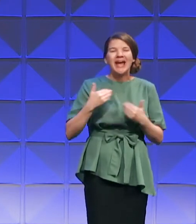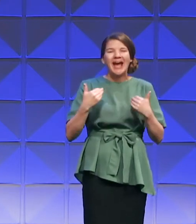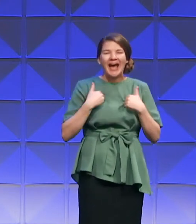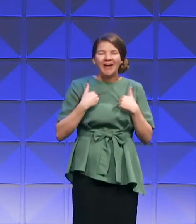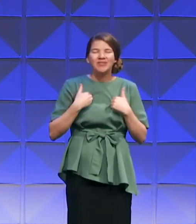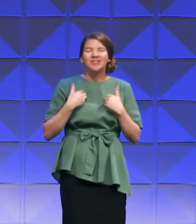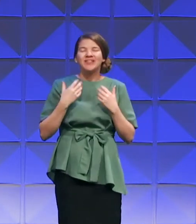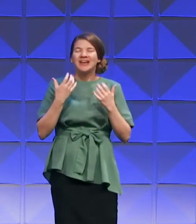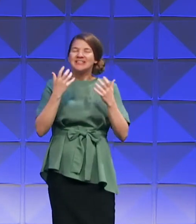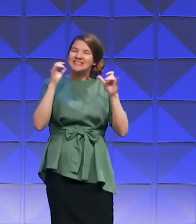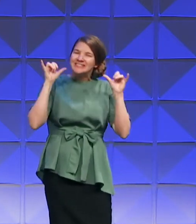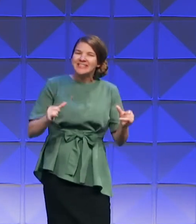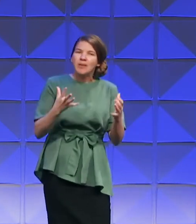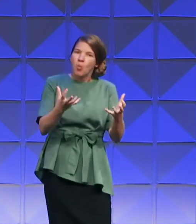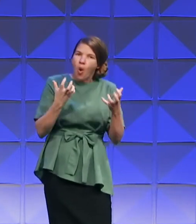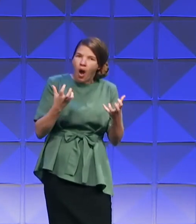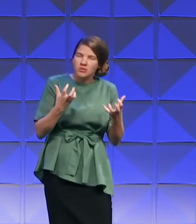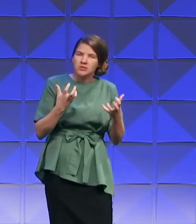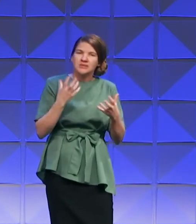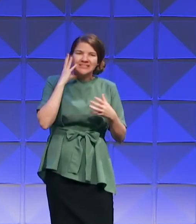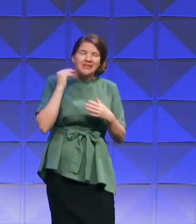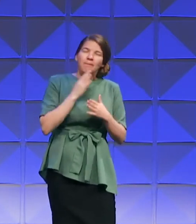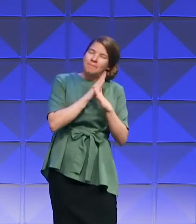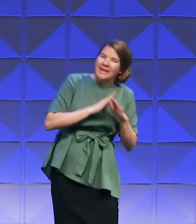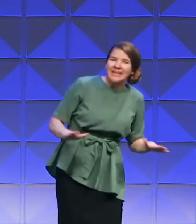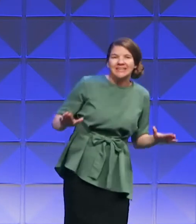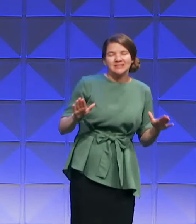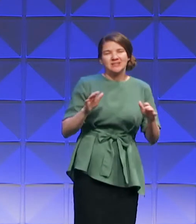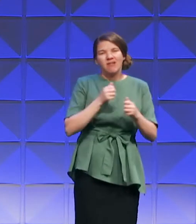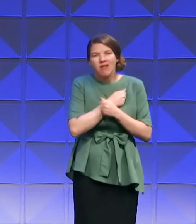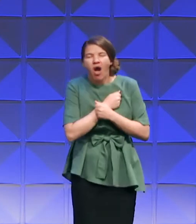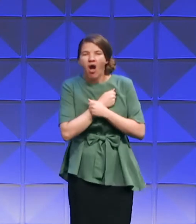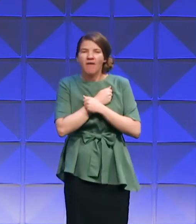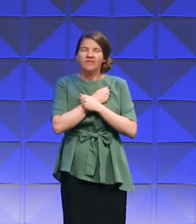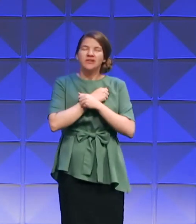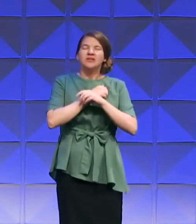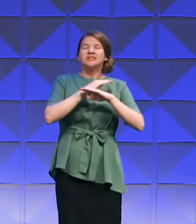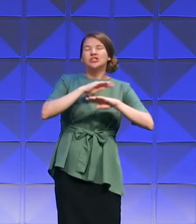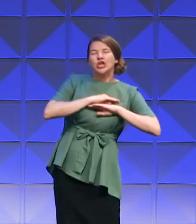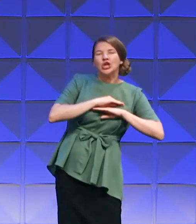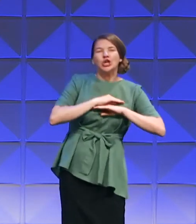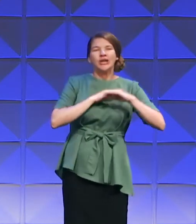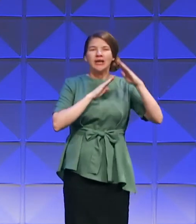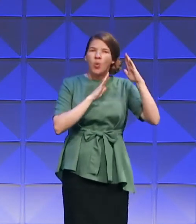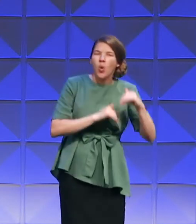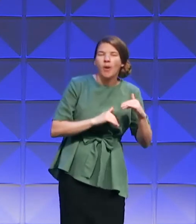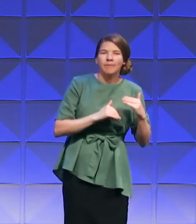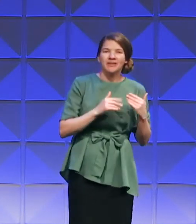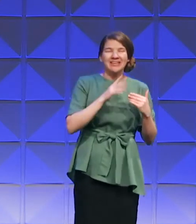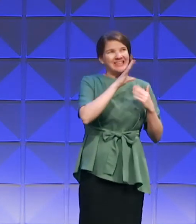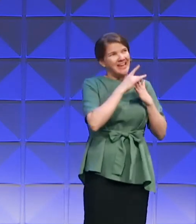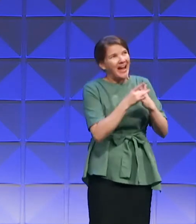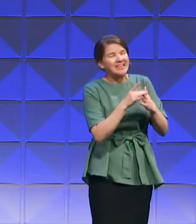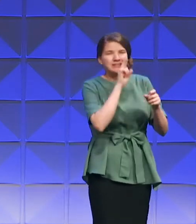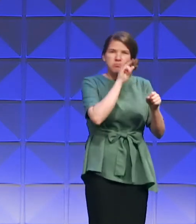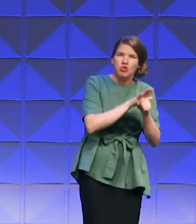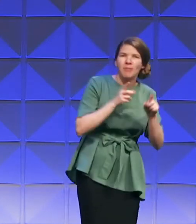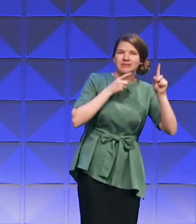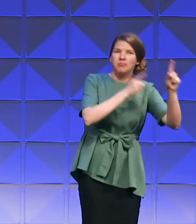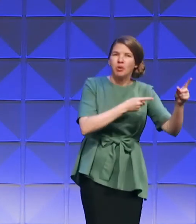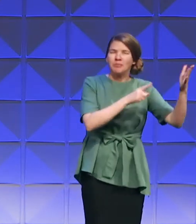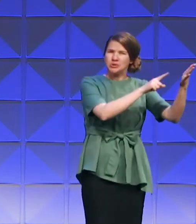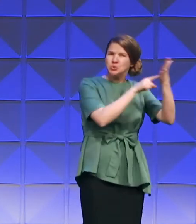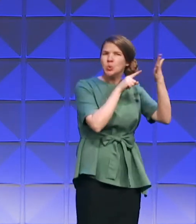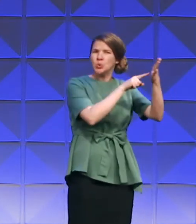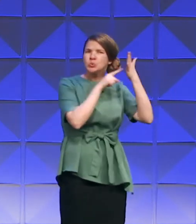security, the love, the help, the hope, and the guidance and purpose and promise from God. And it's here at